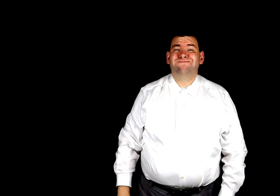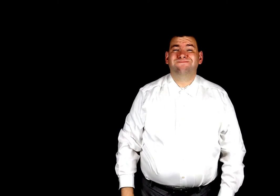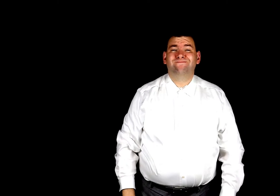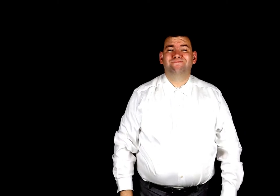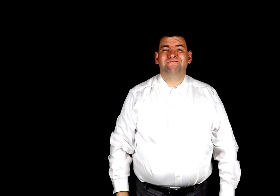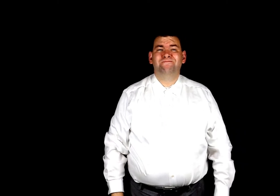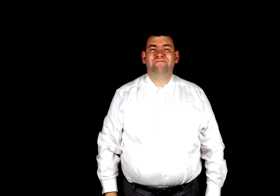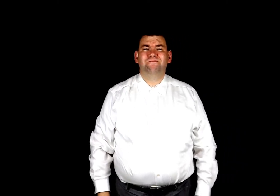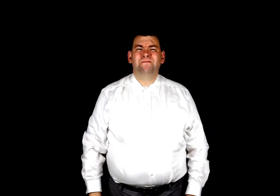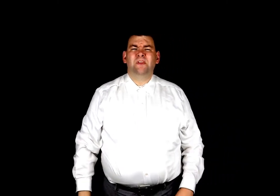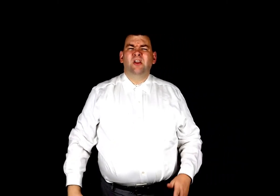plain,